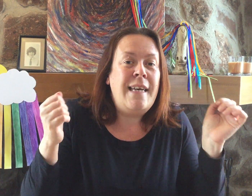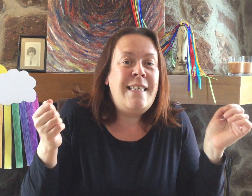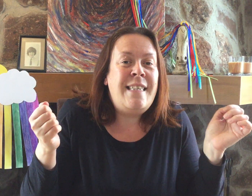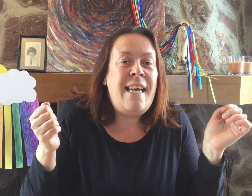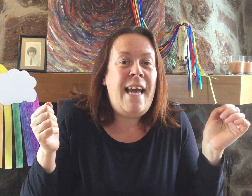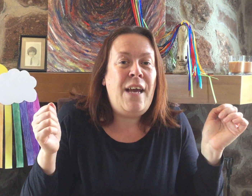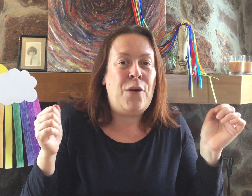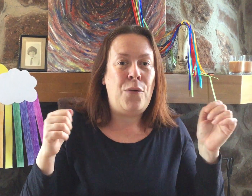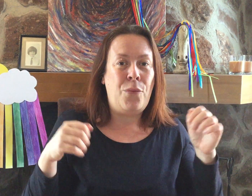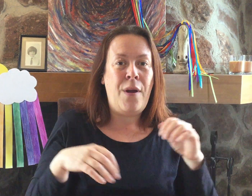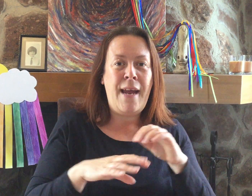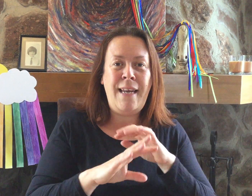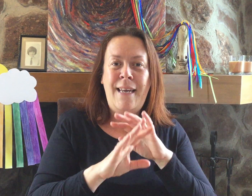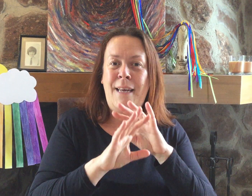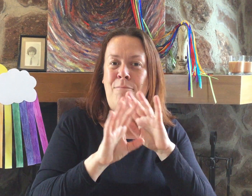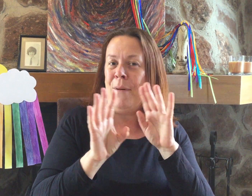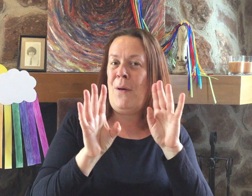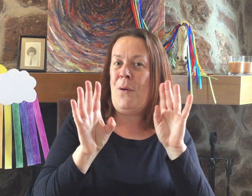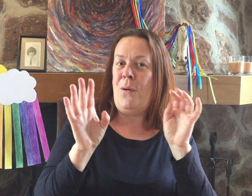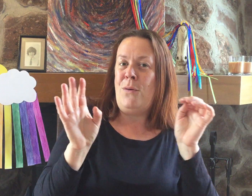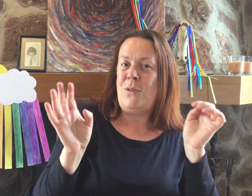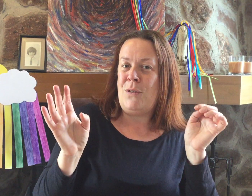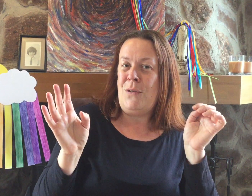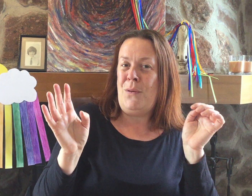sing a rainbow too.